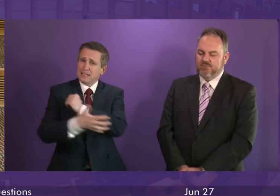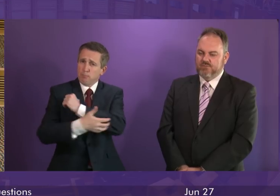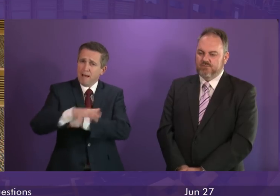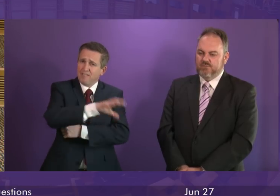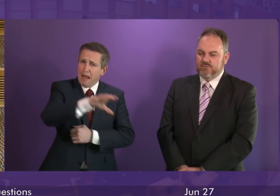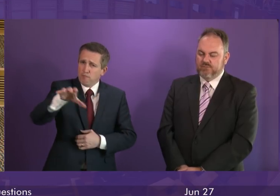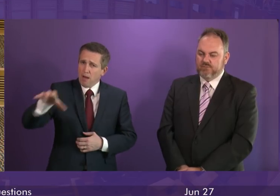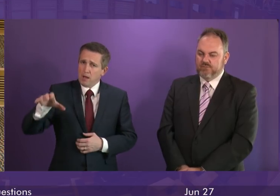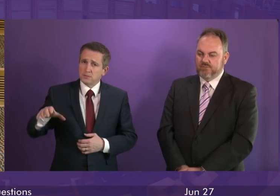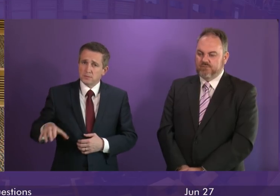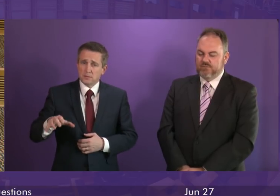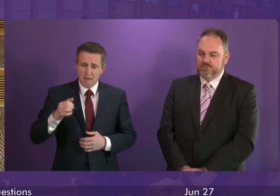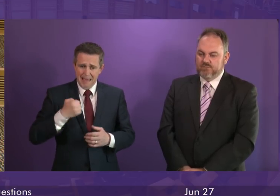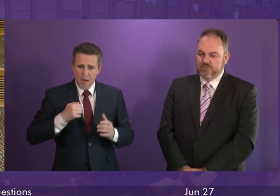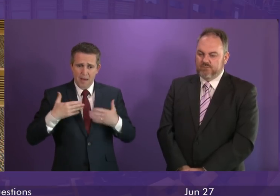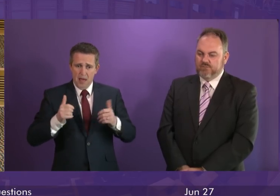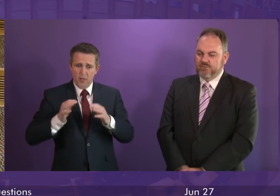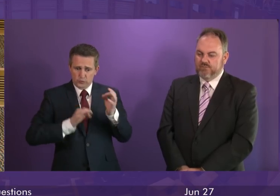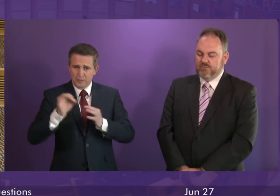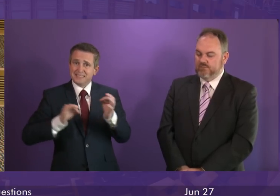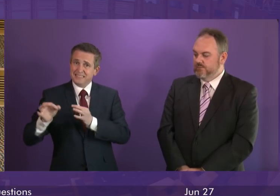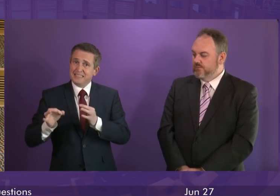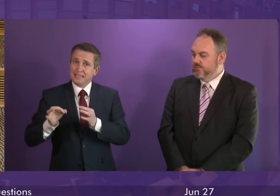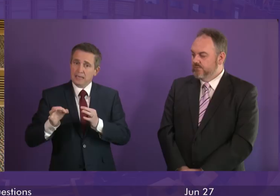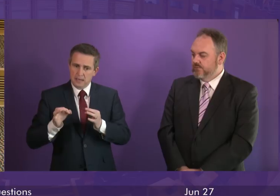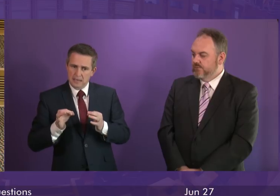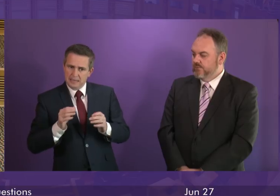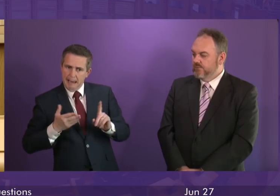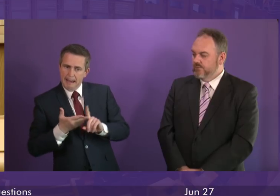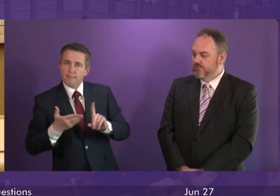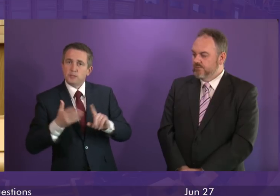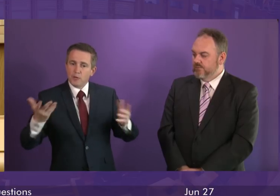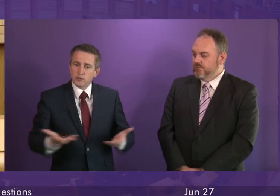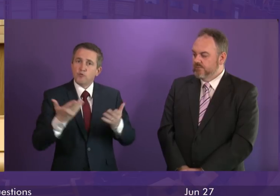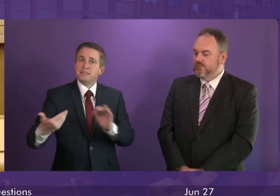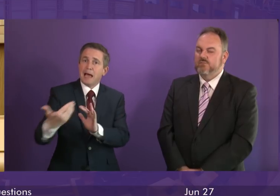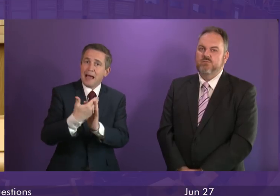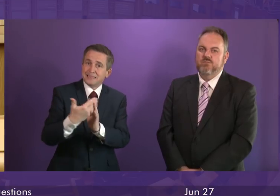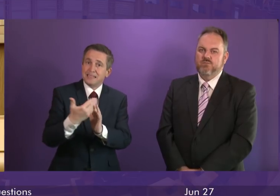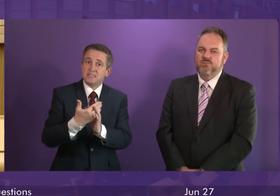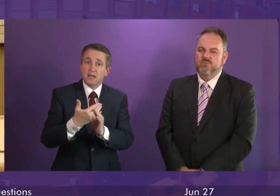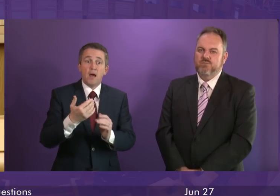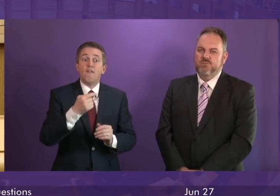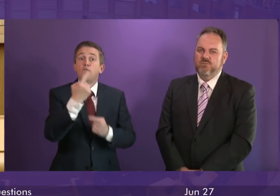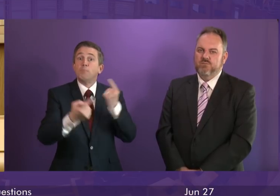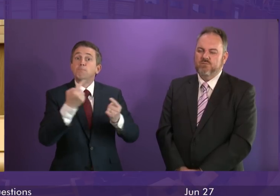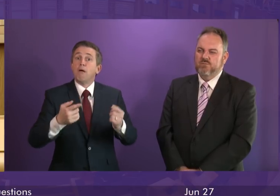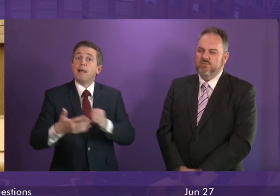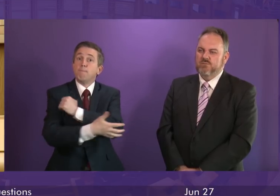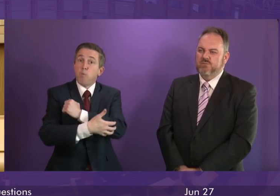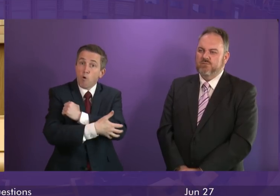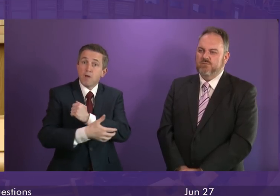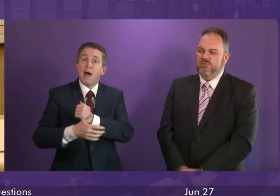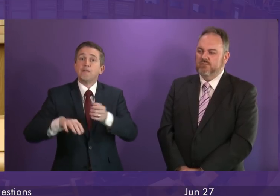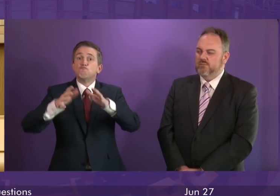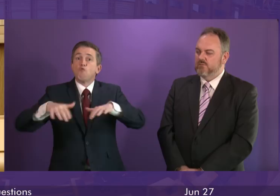health service strategy is about making sure that there is good access to health services for those living in our poorer communities and those living